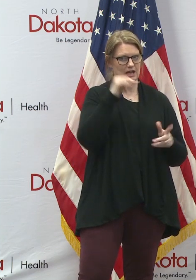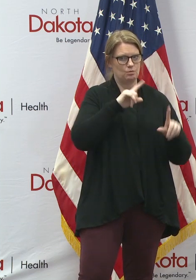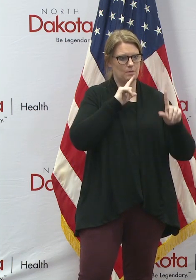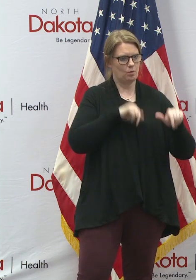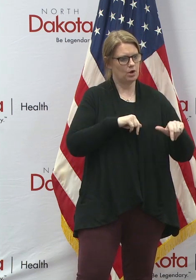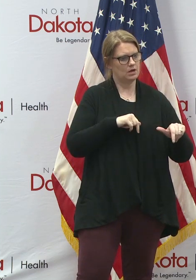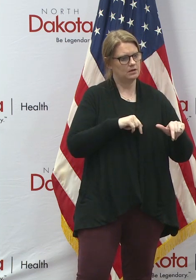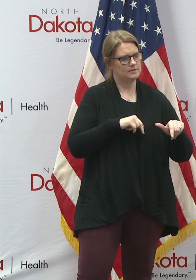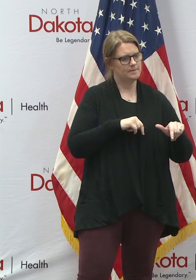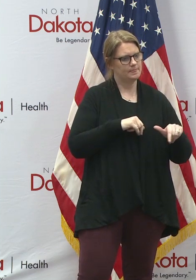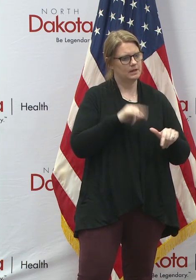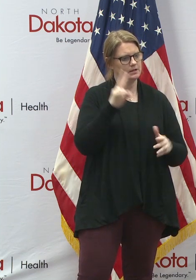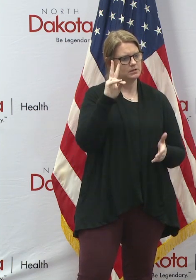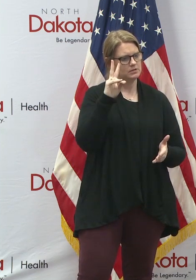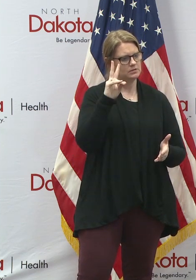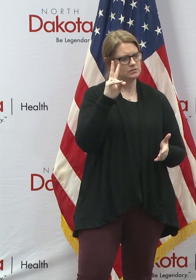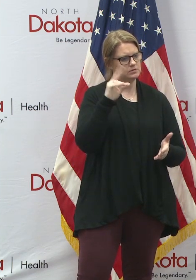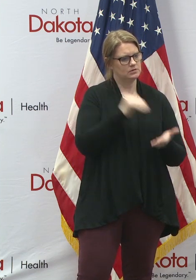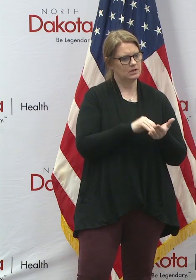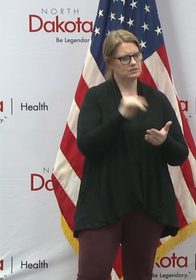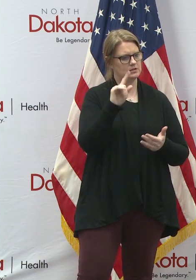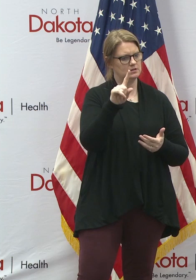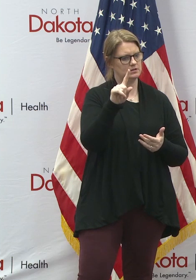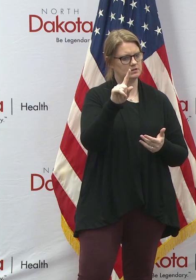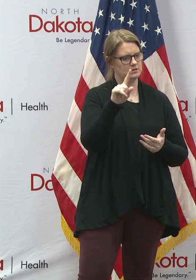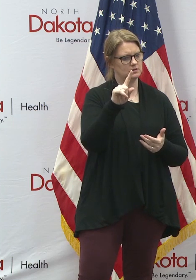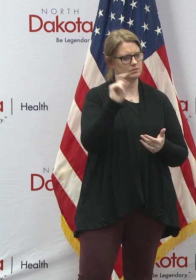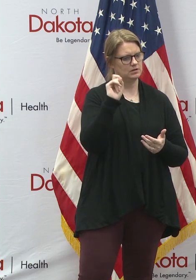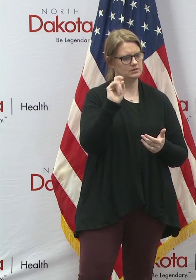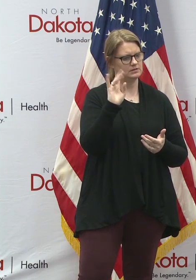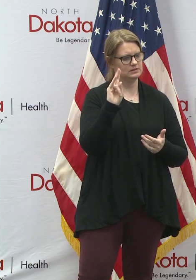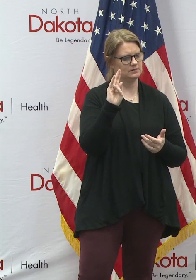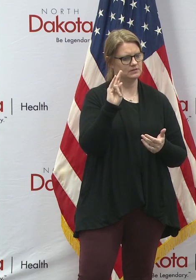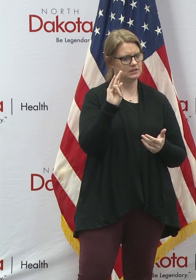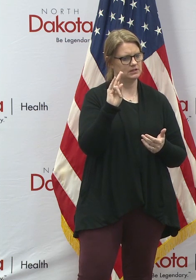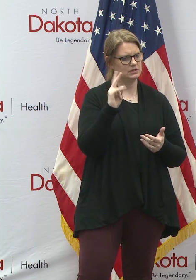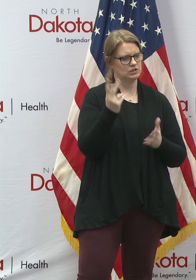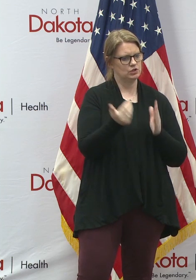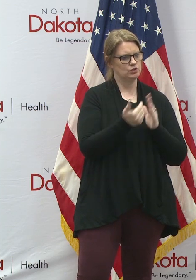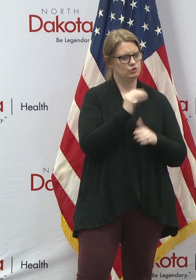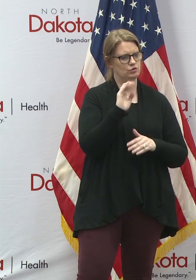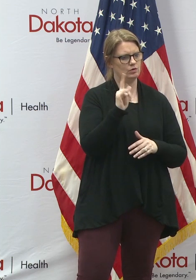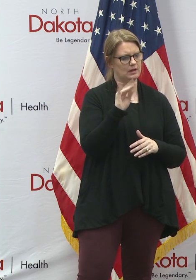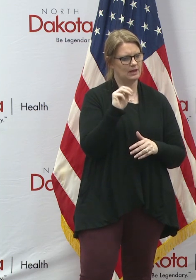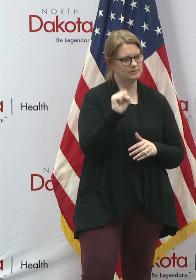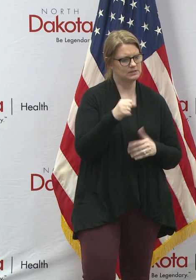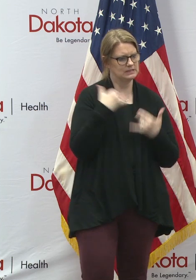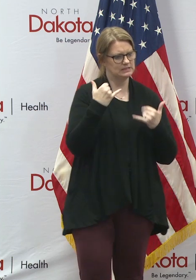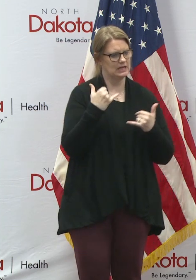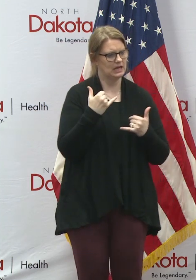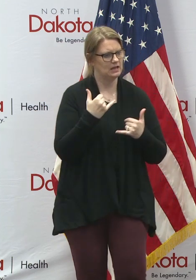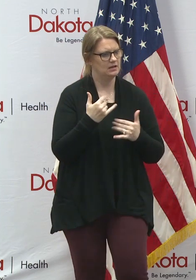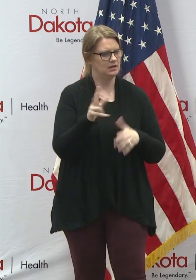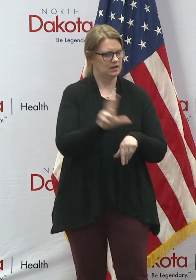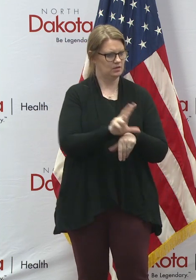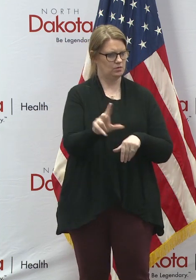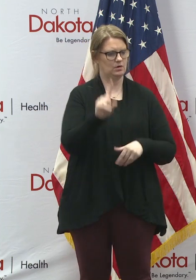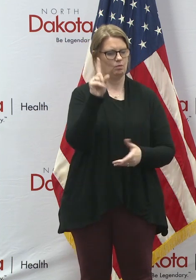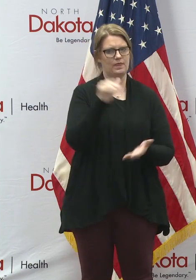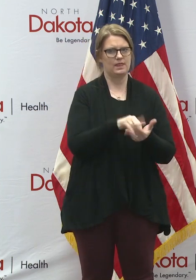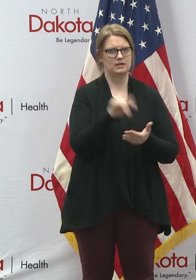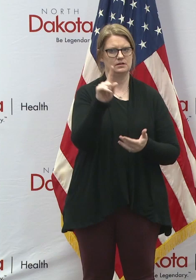2,117 new claims for unemployment. Today through 3 p.m., 1